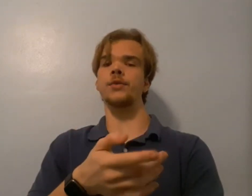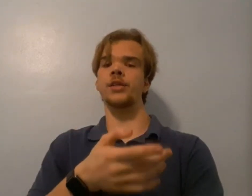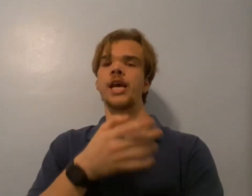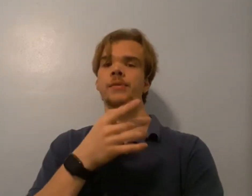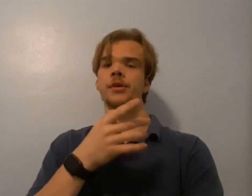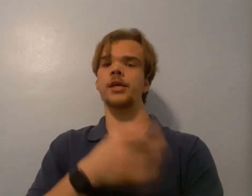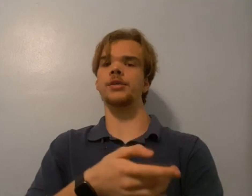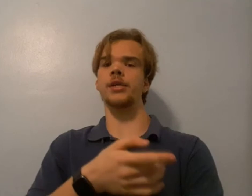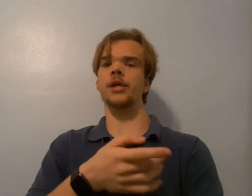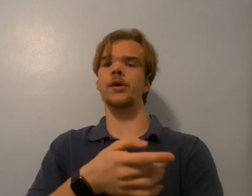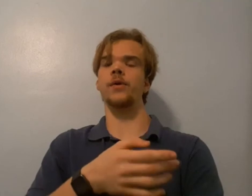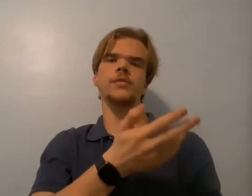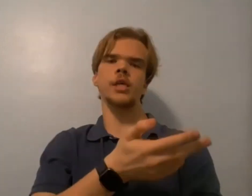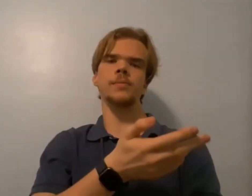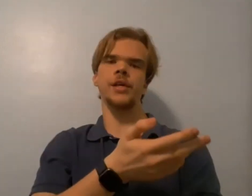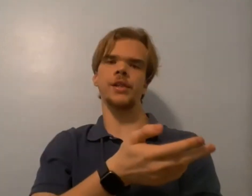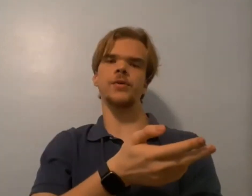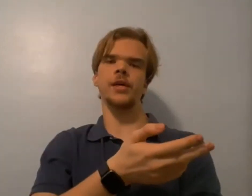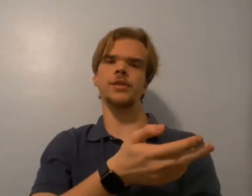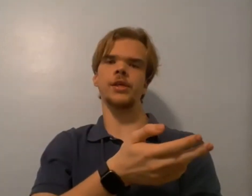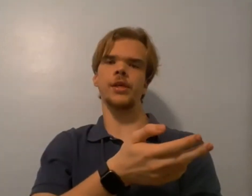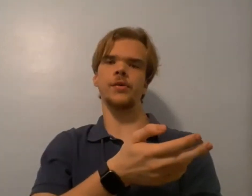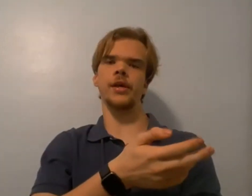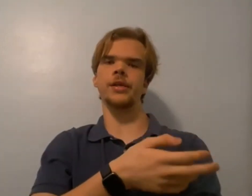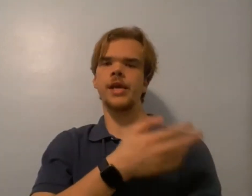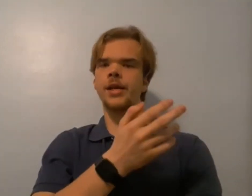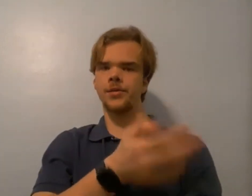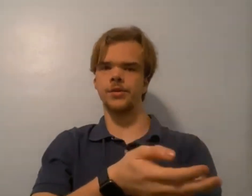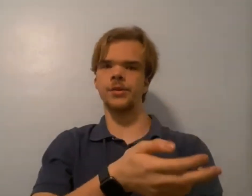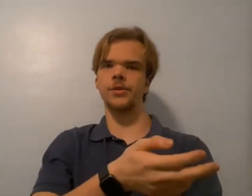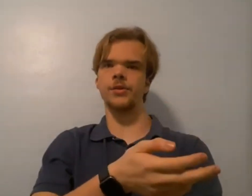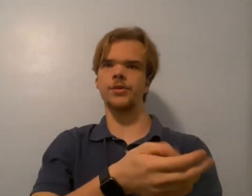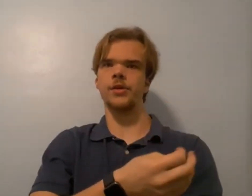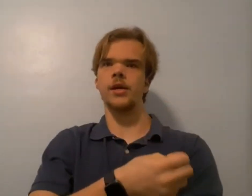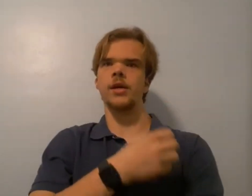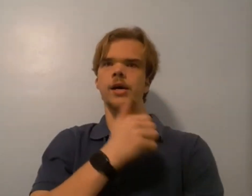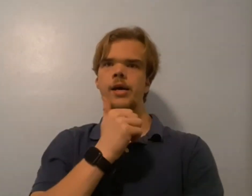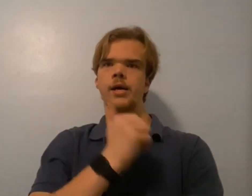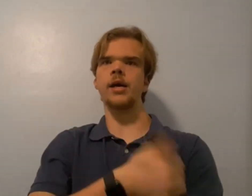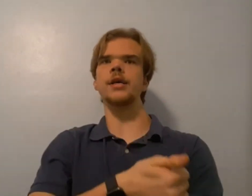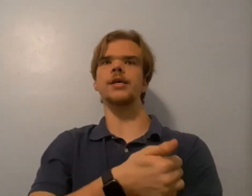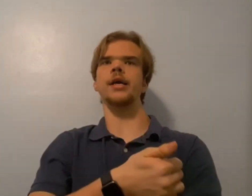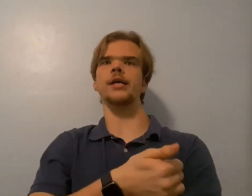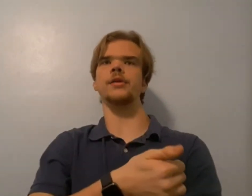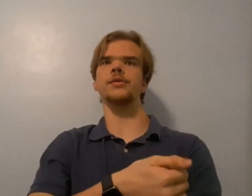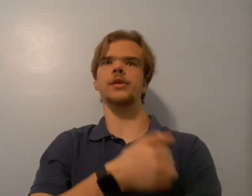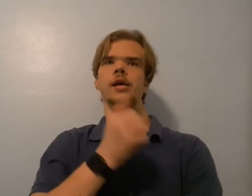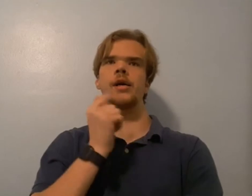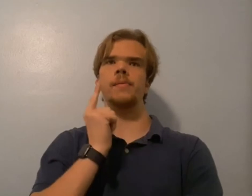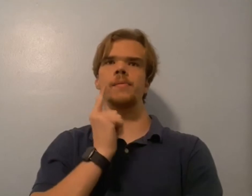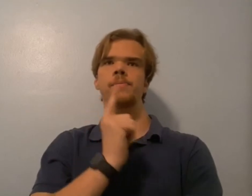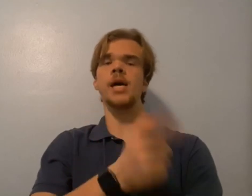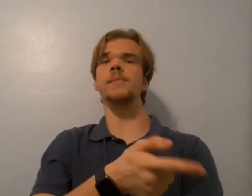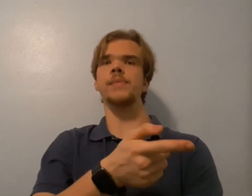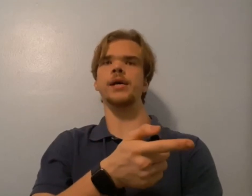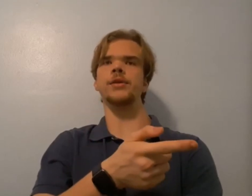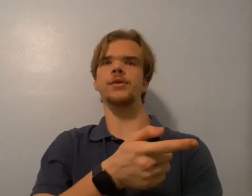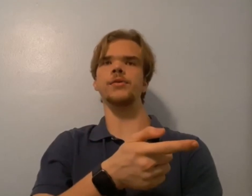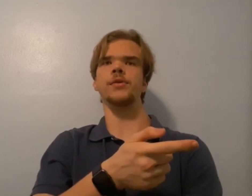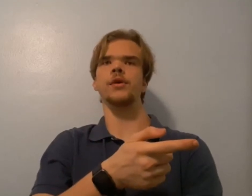did with Abbott and Costello. Stuff sung by Lou Costello and the Andrews sisters, uh, Connie Haynes, um, Bob Matthews.